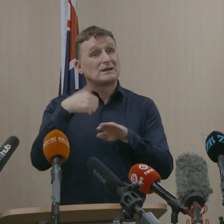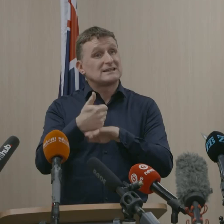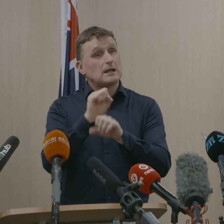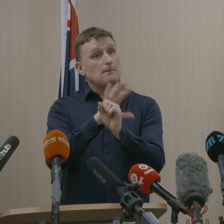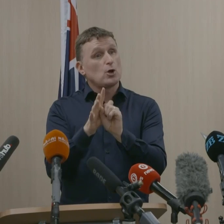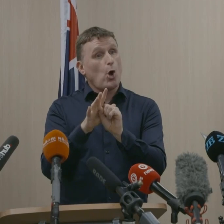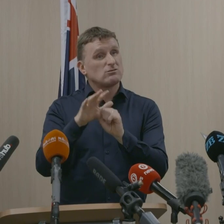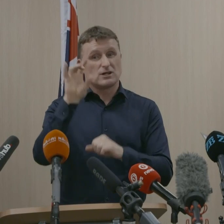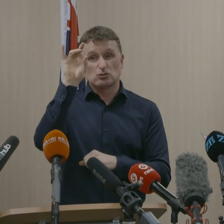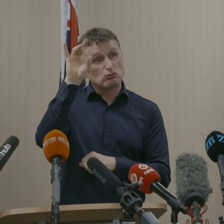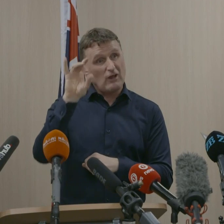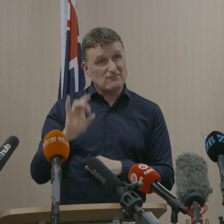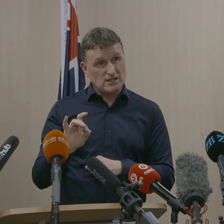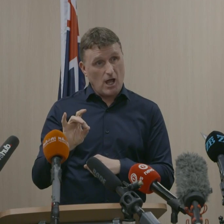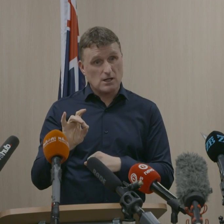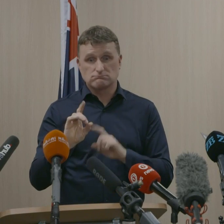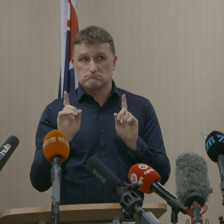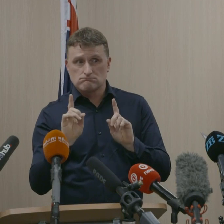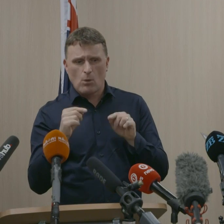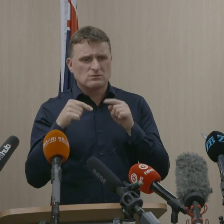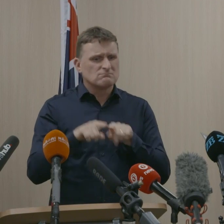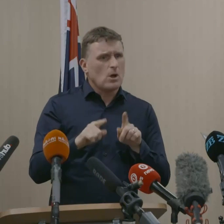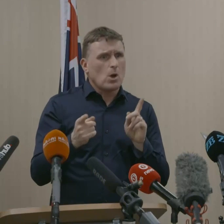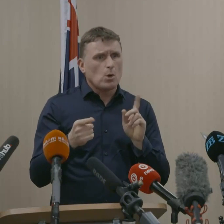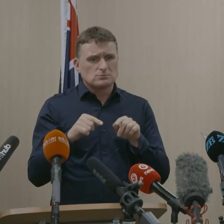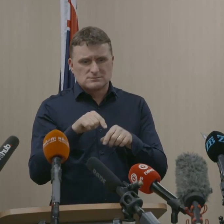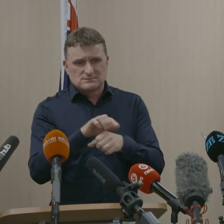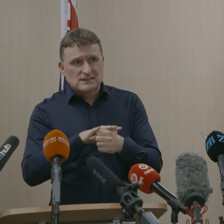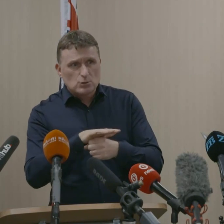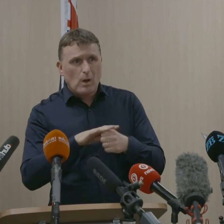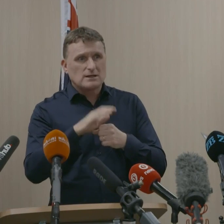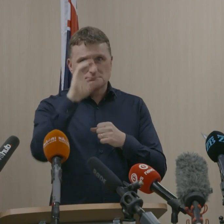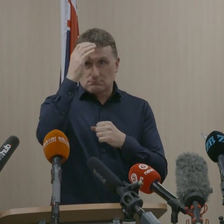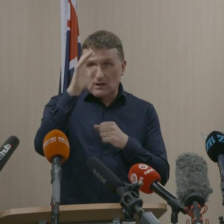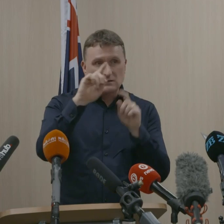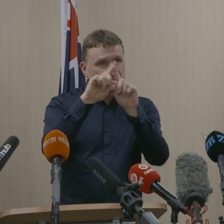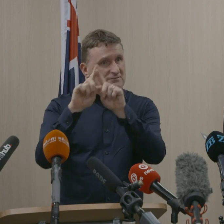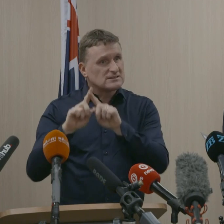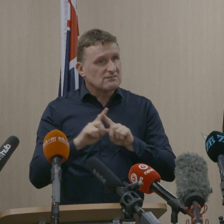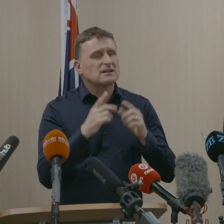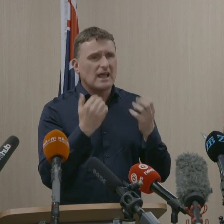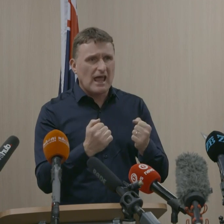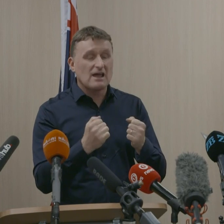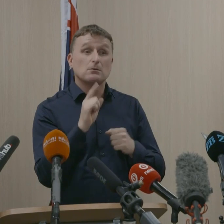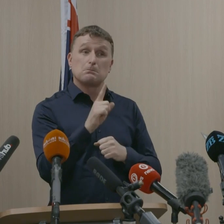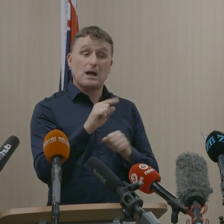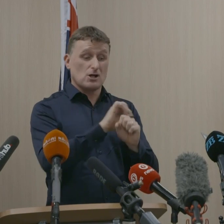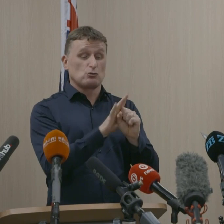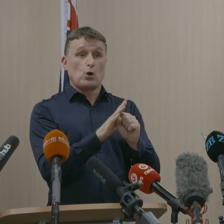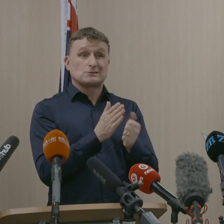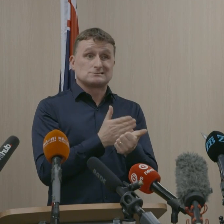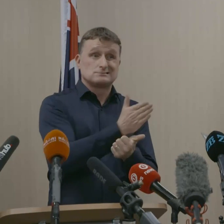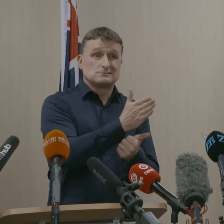that time about variants that were present and how it was moving through countries and communities. But the Delta variant has